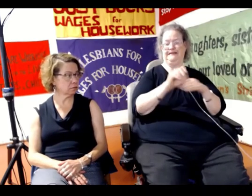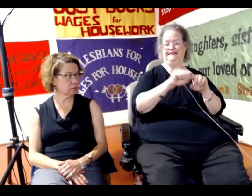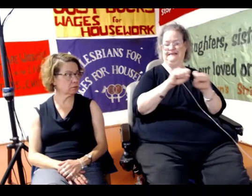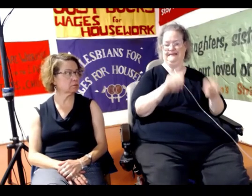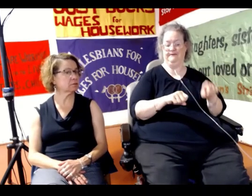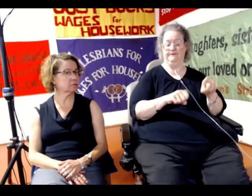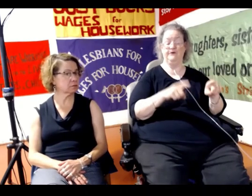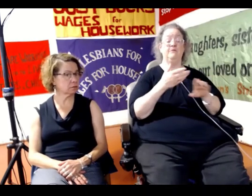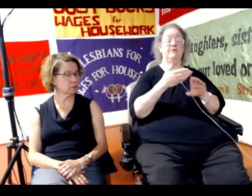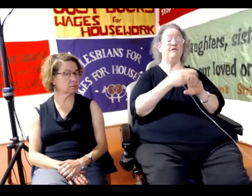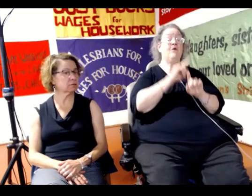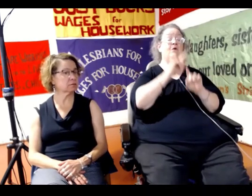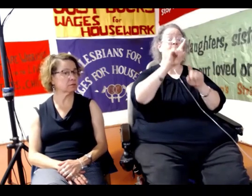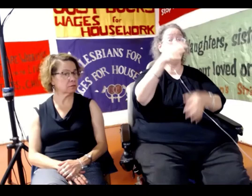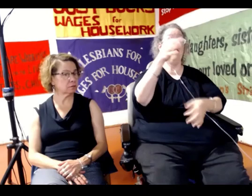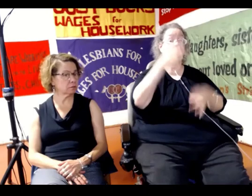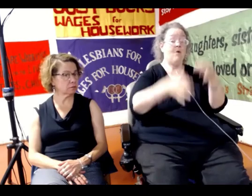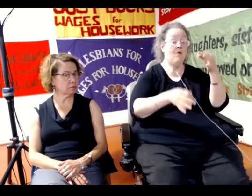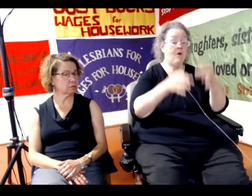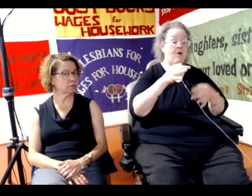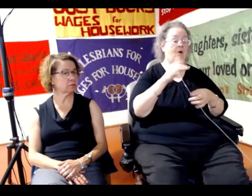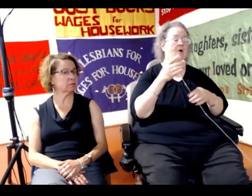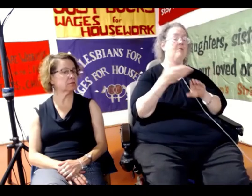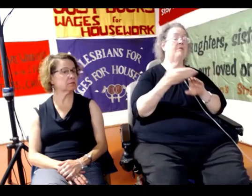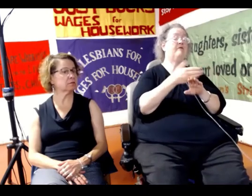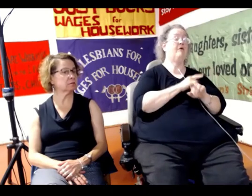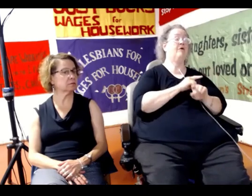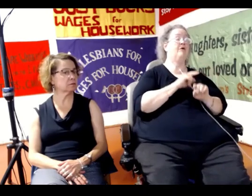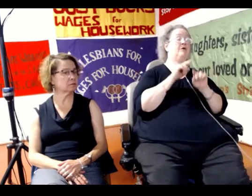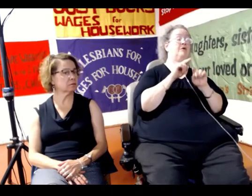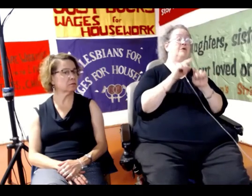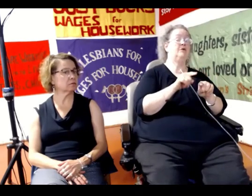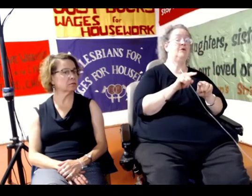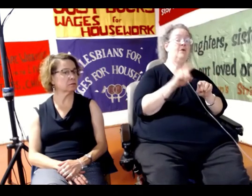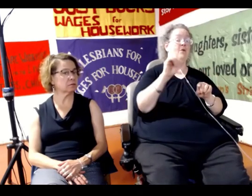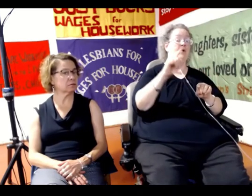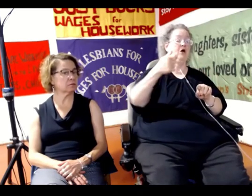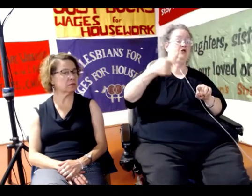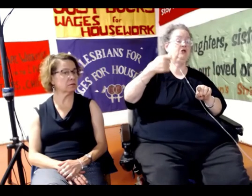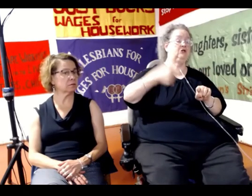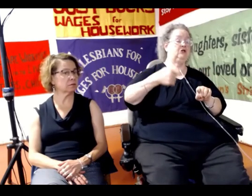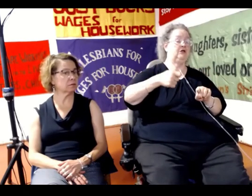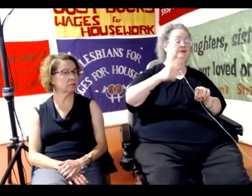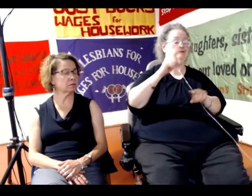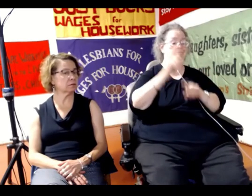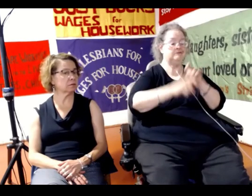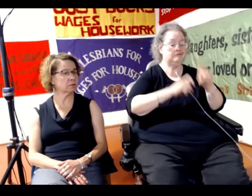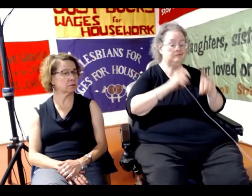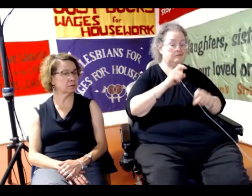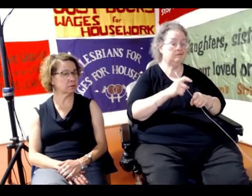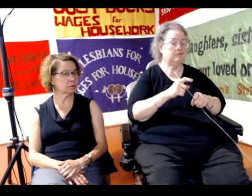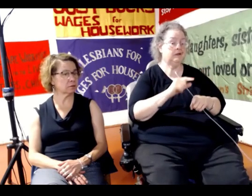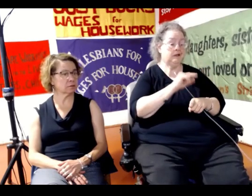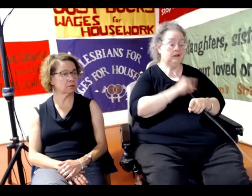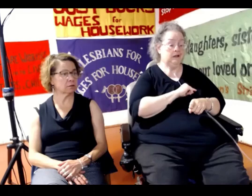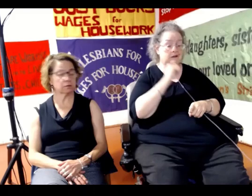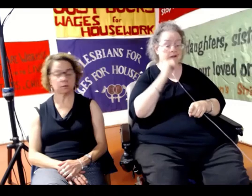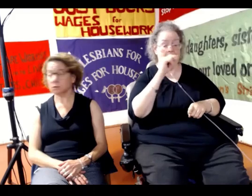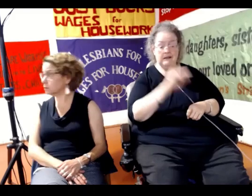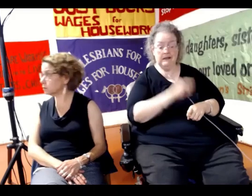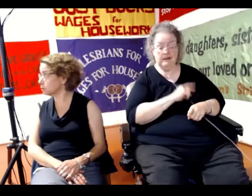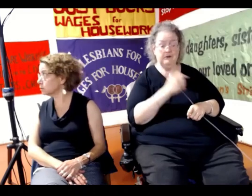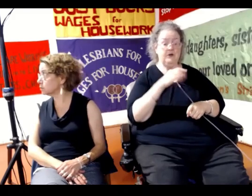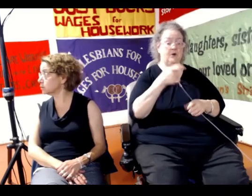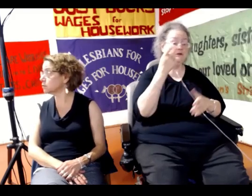before you get to court or before you get to the part where the judge is actually looking at maybe sentencing